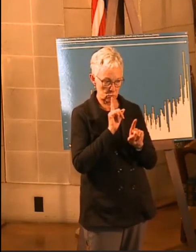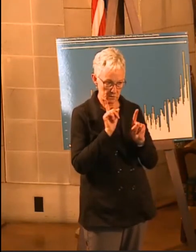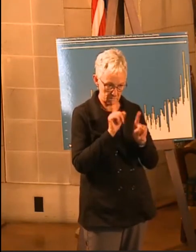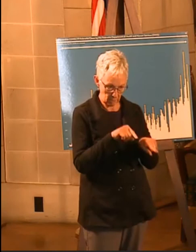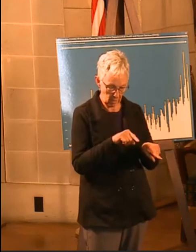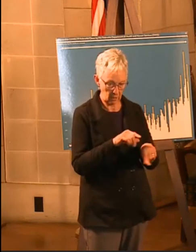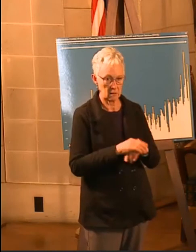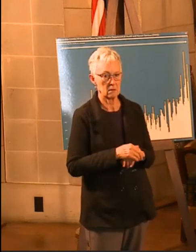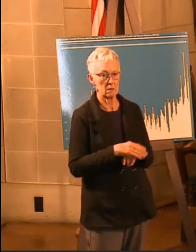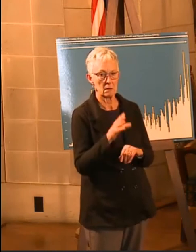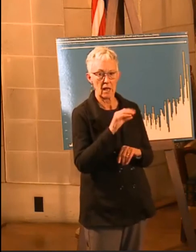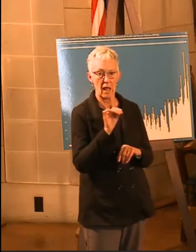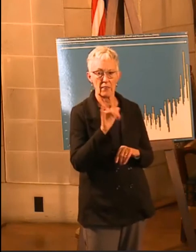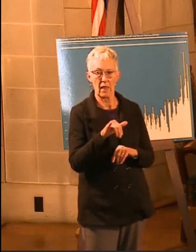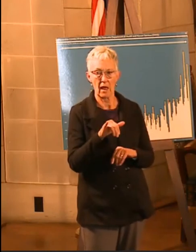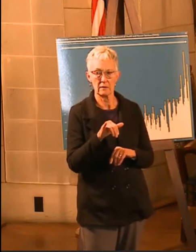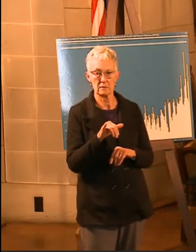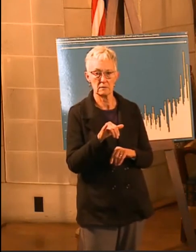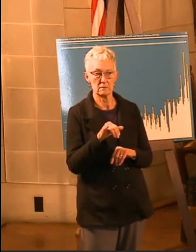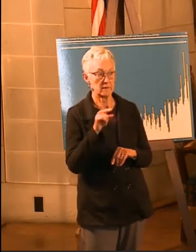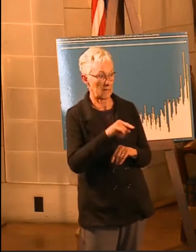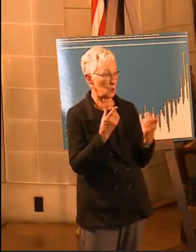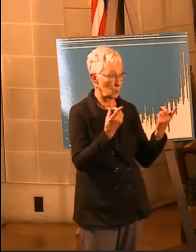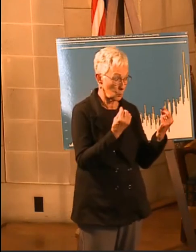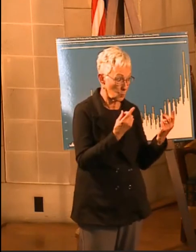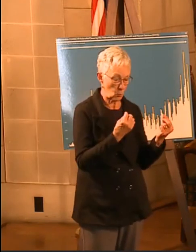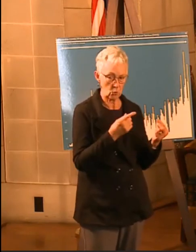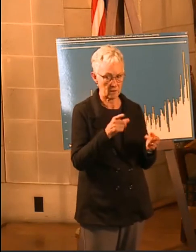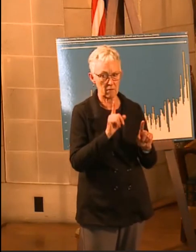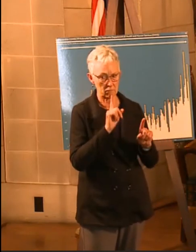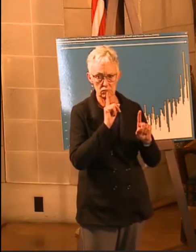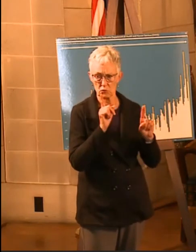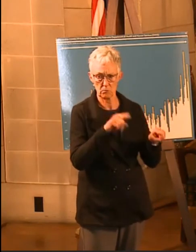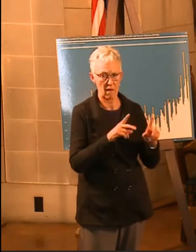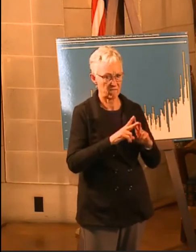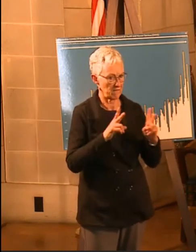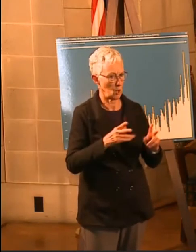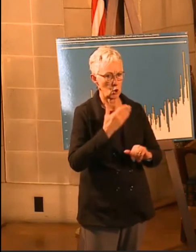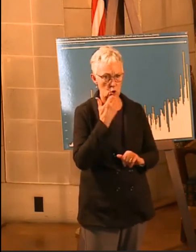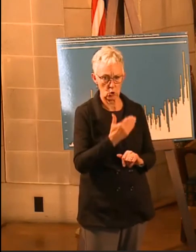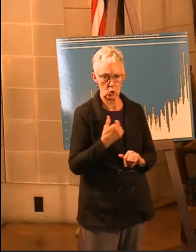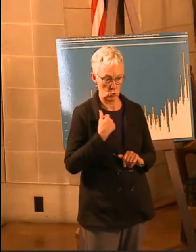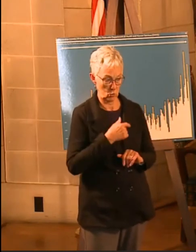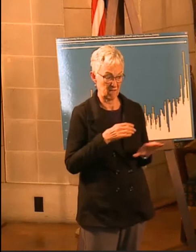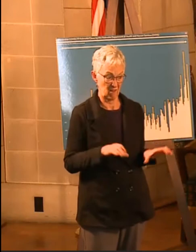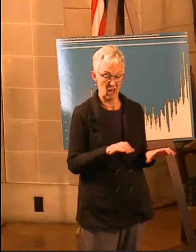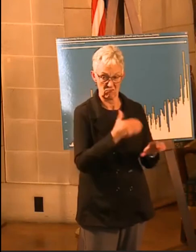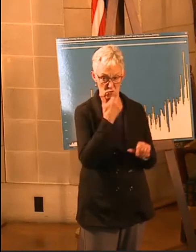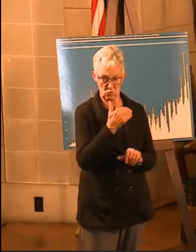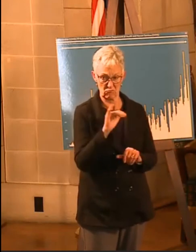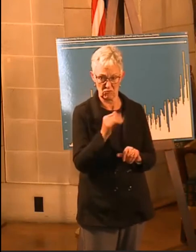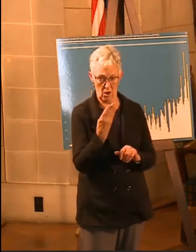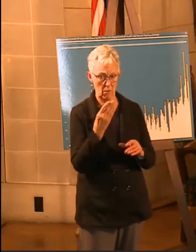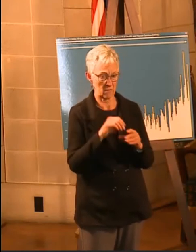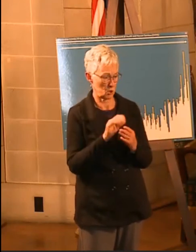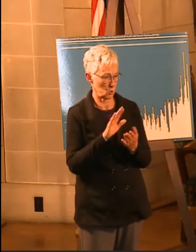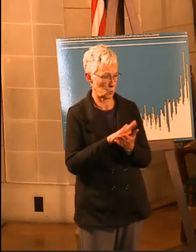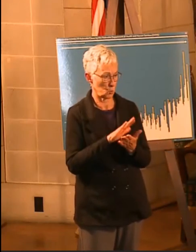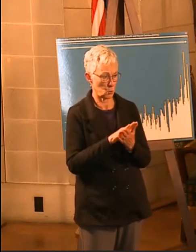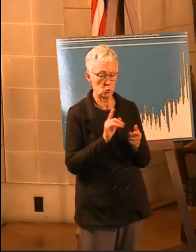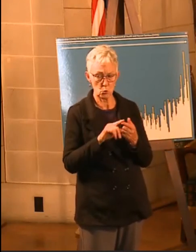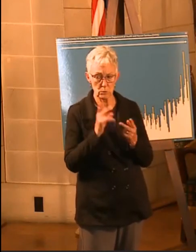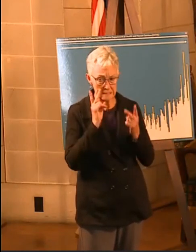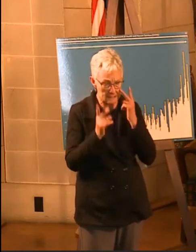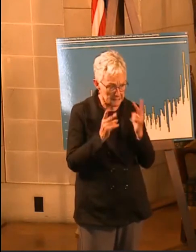and the reality of that response has been actually quite good in formal settings that we've done a pretty good job of seeing